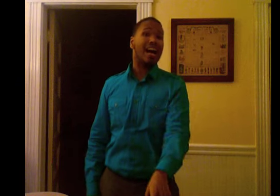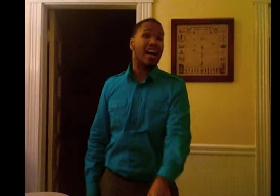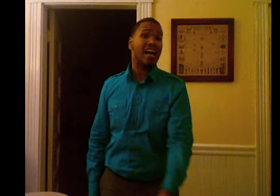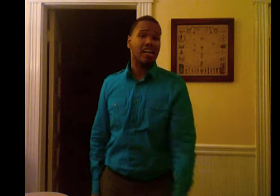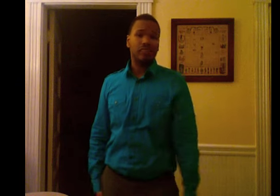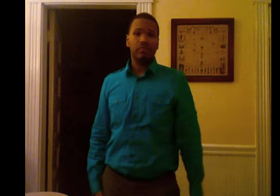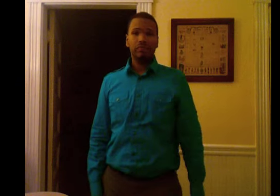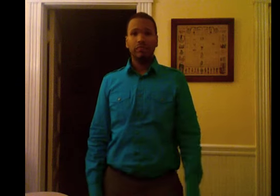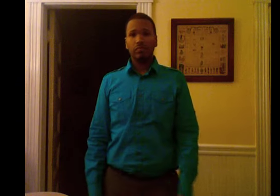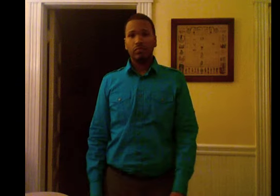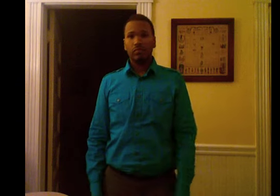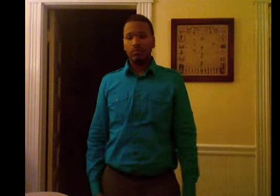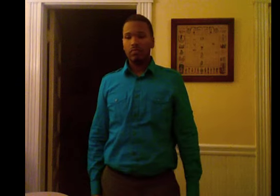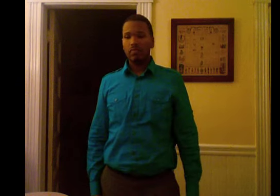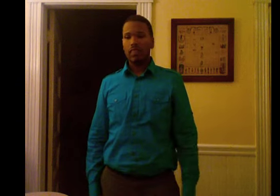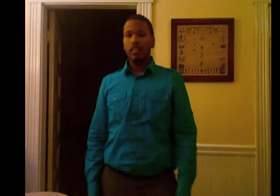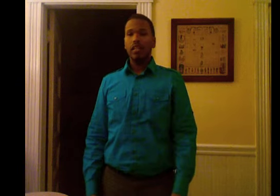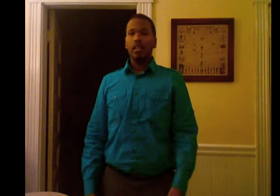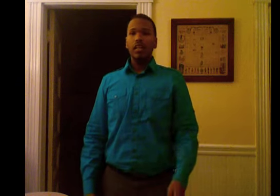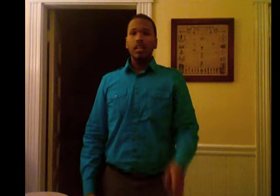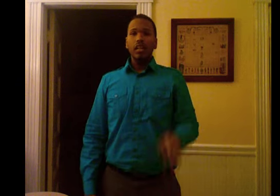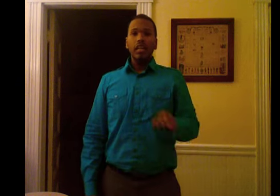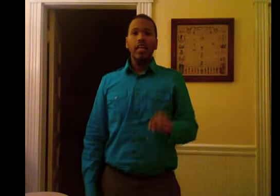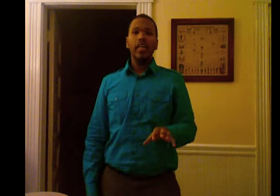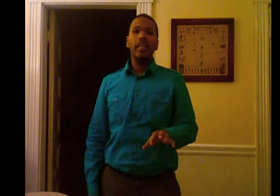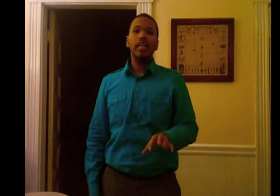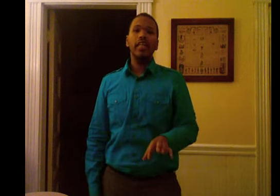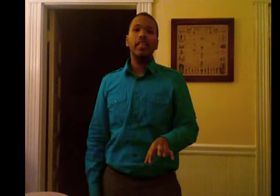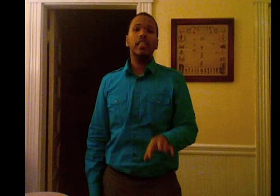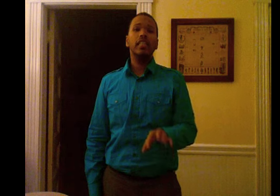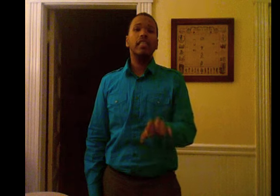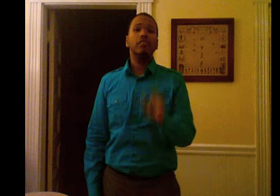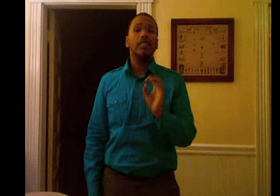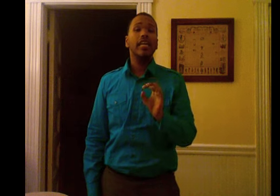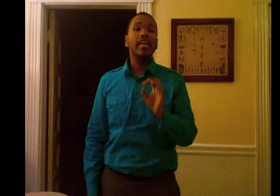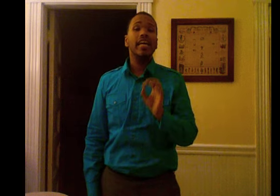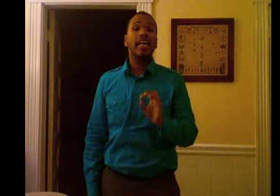in a little tent.